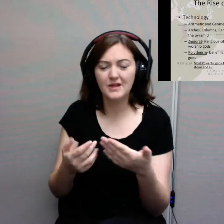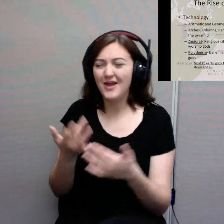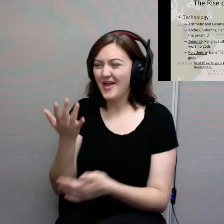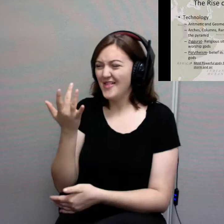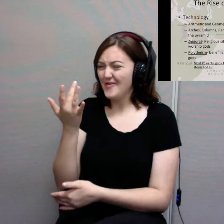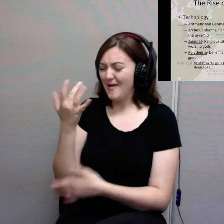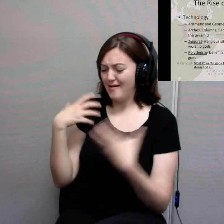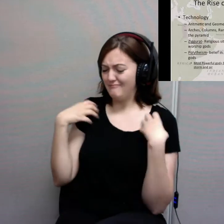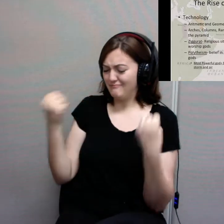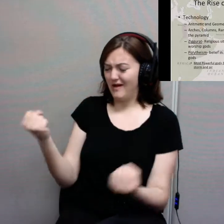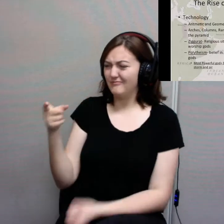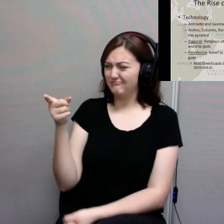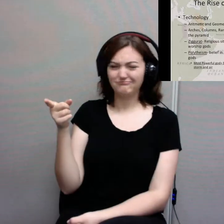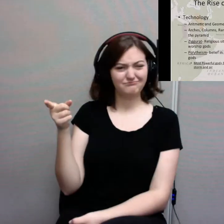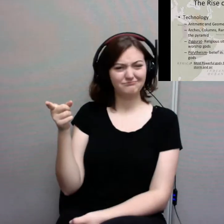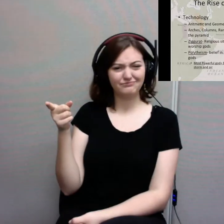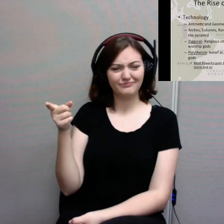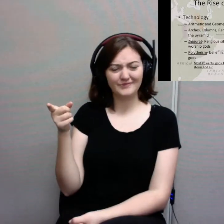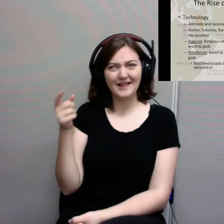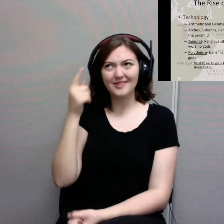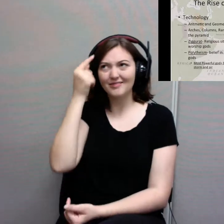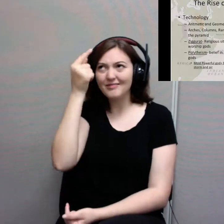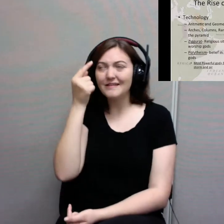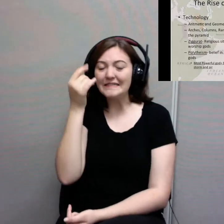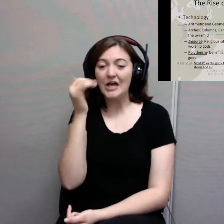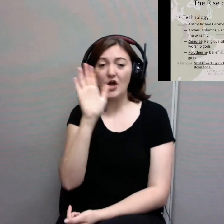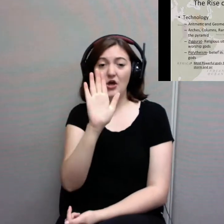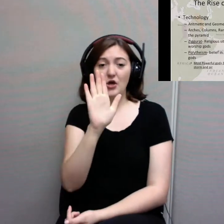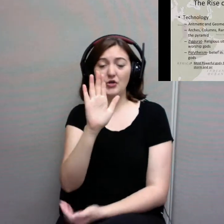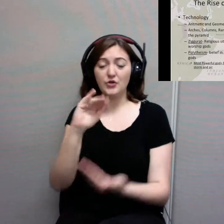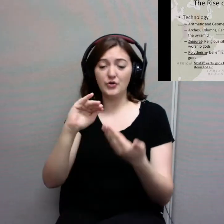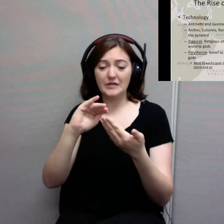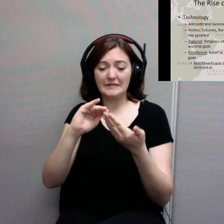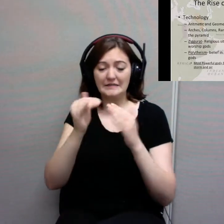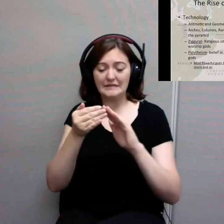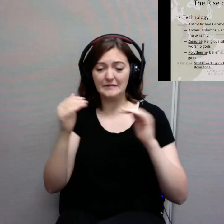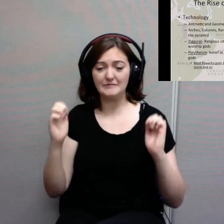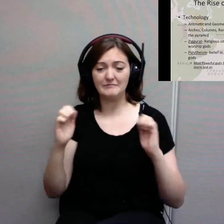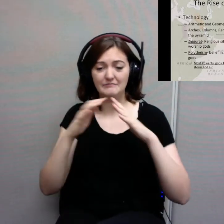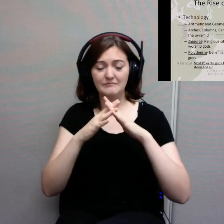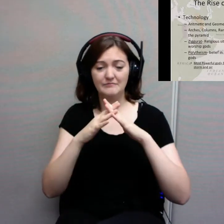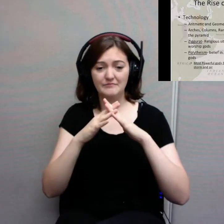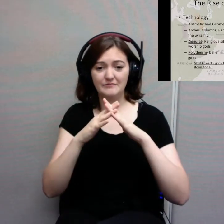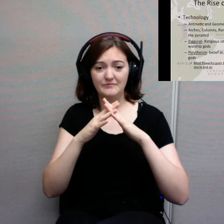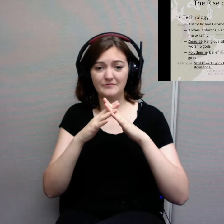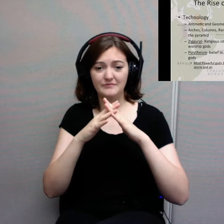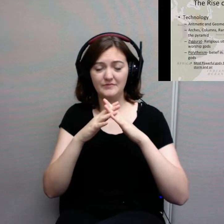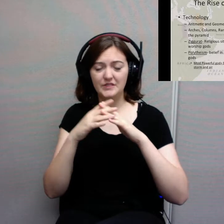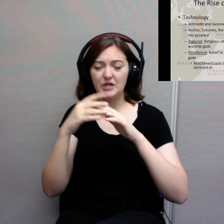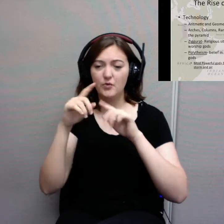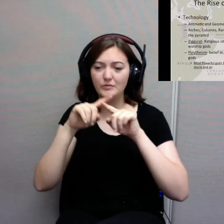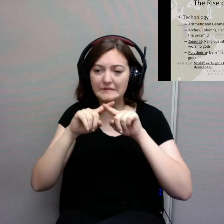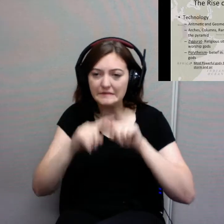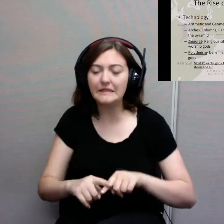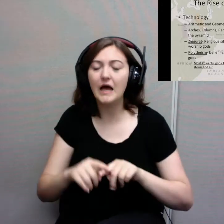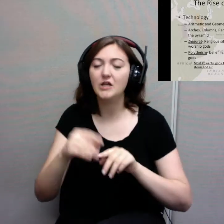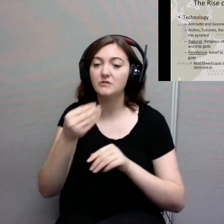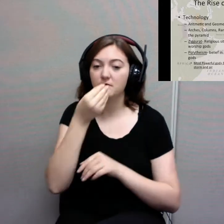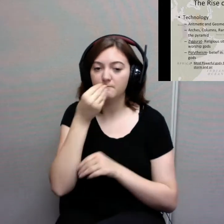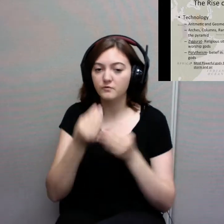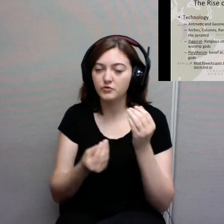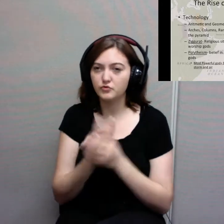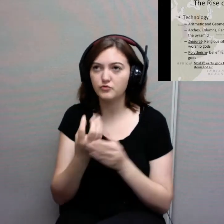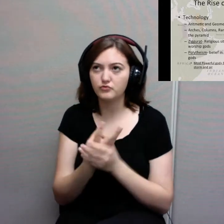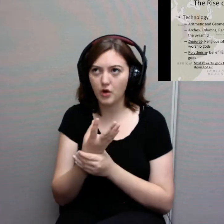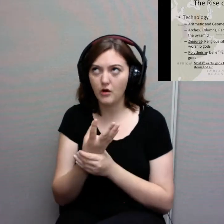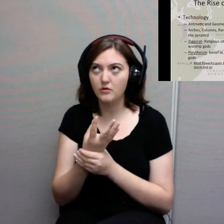entire civilization relies on the food that you can grow, wouldn't rain, wouldn't